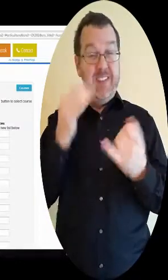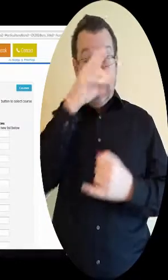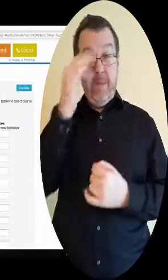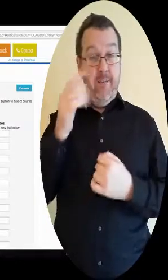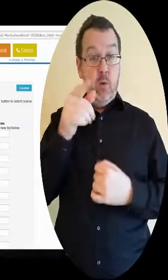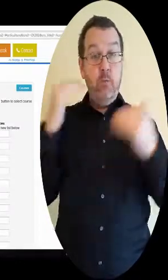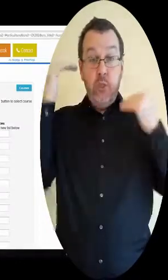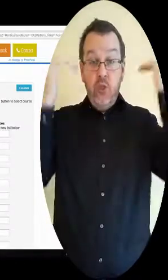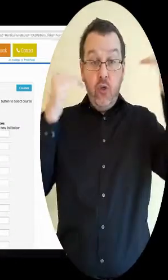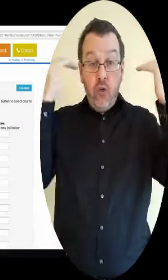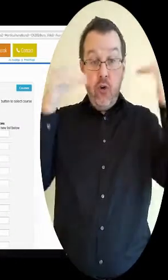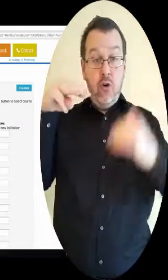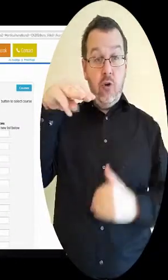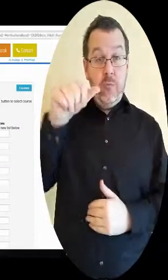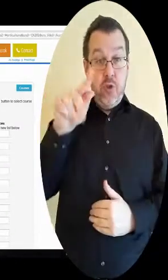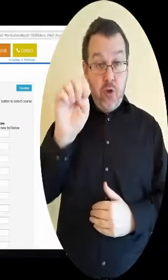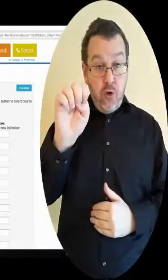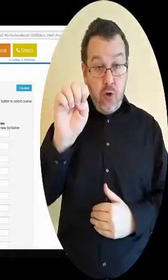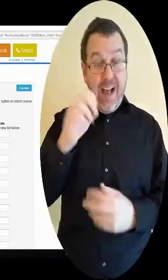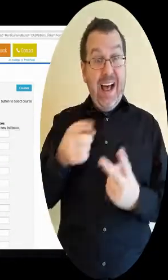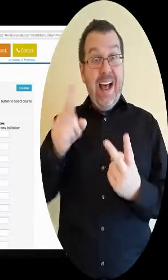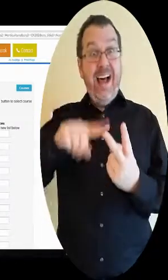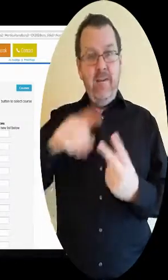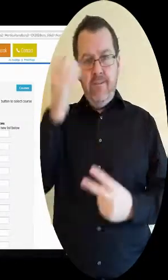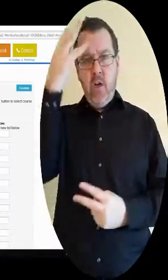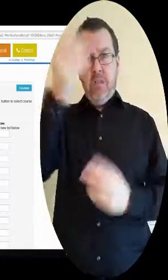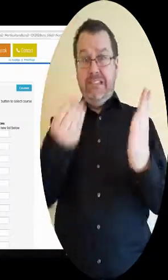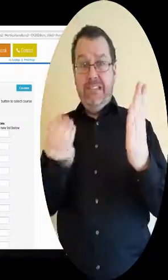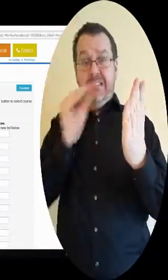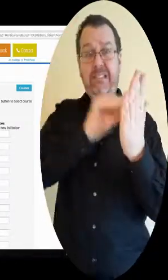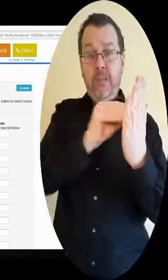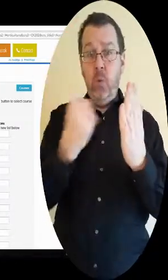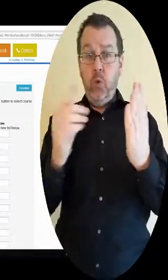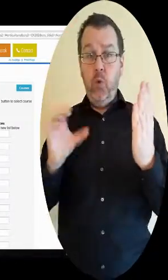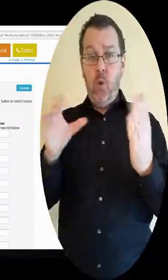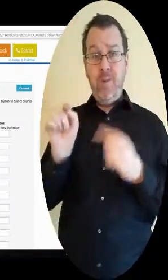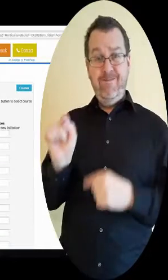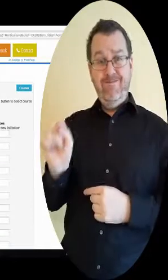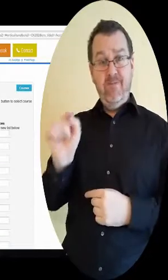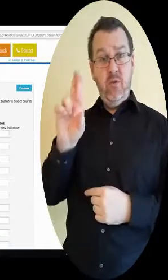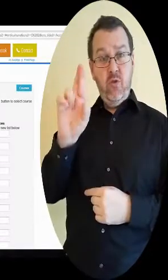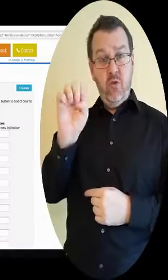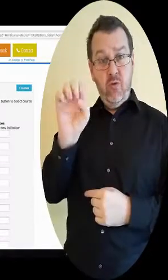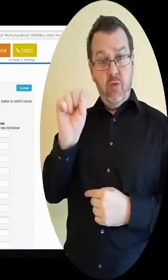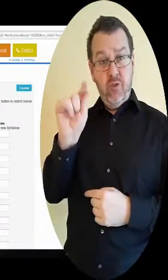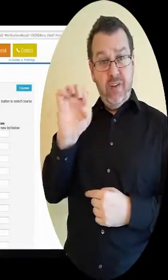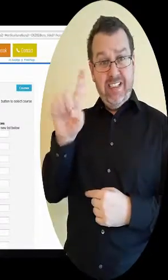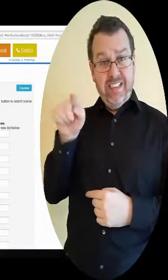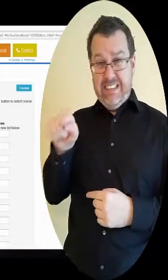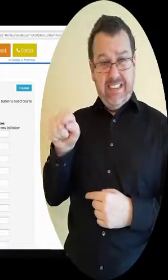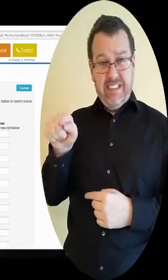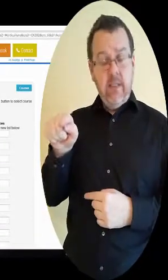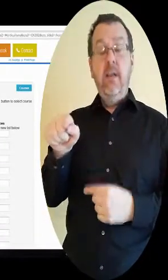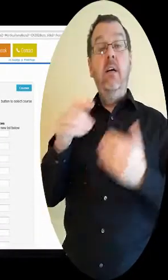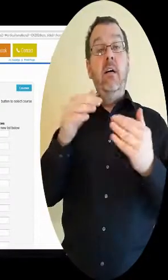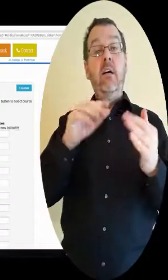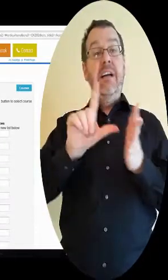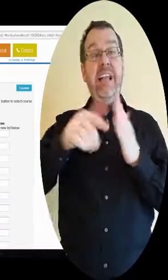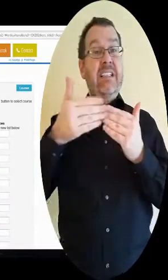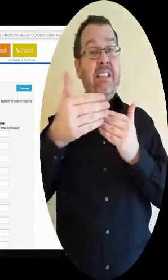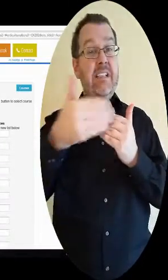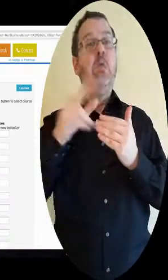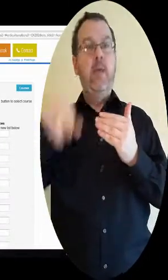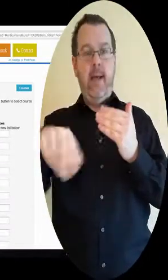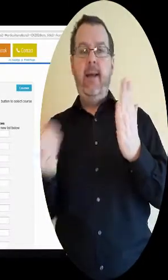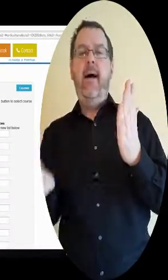applicant, or if you have forgotten to include a restricted course on your application, you can introduce courses to your